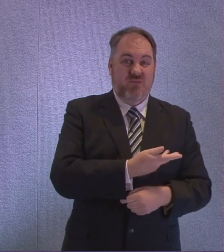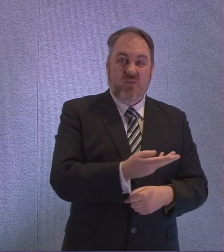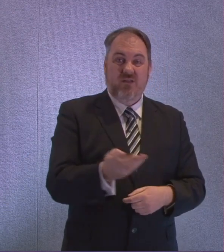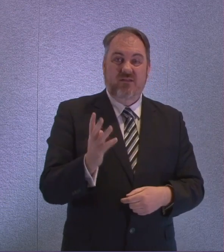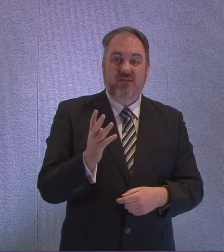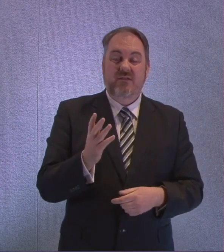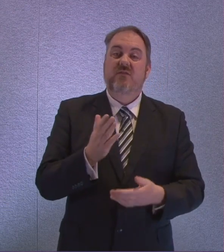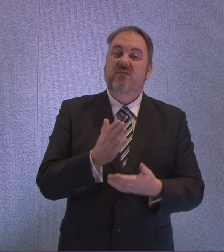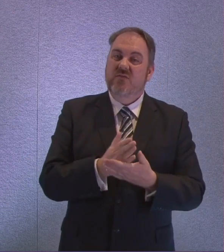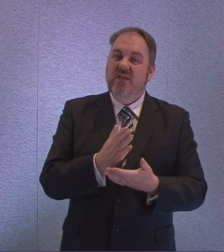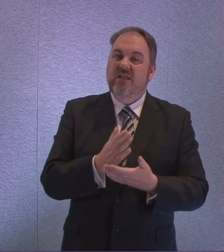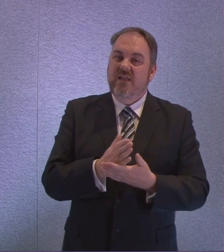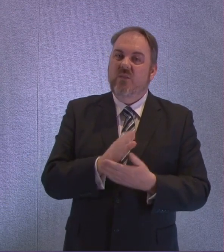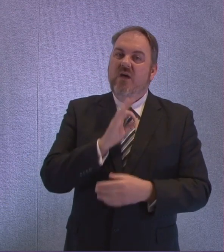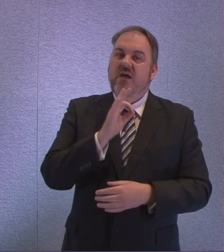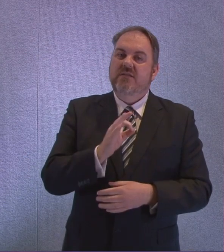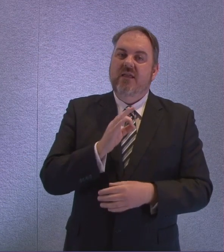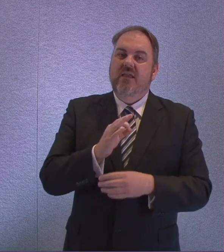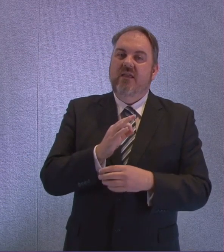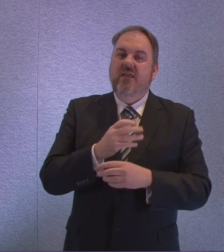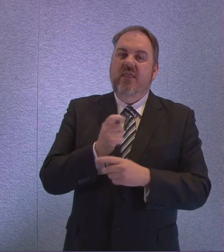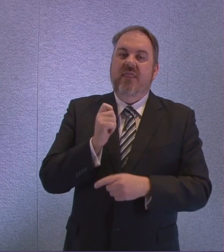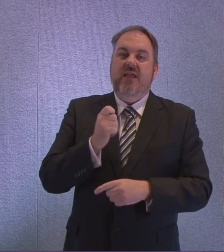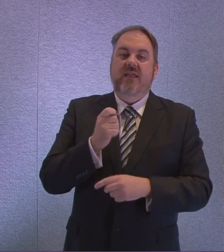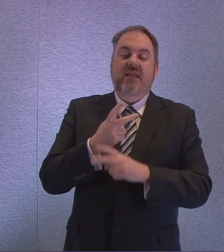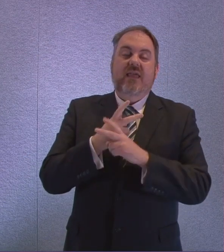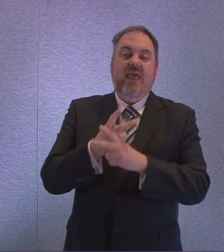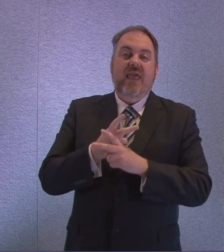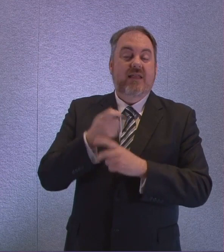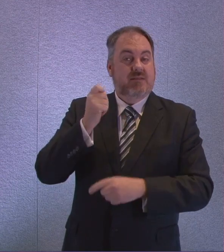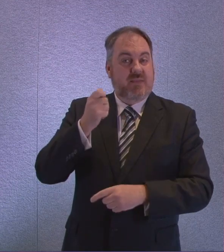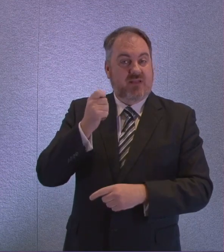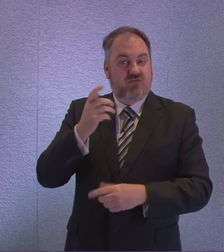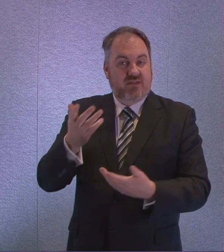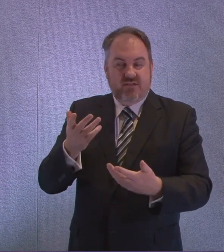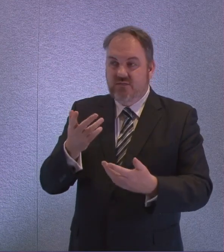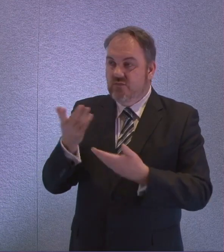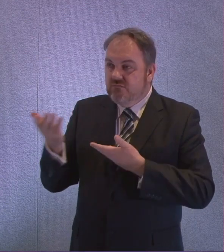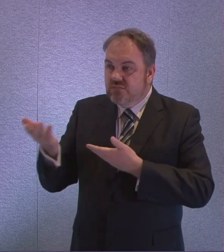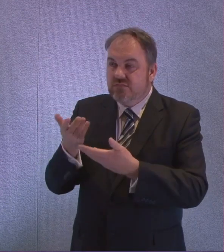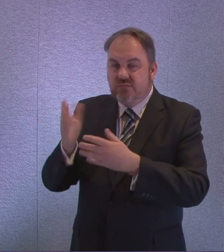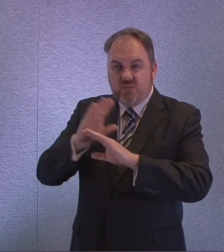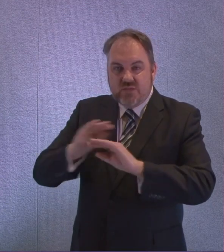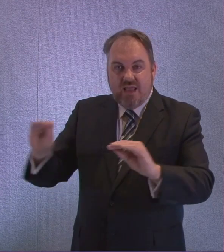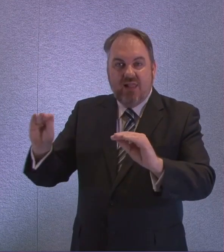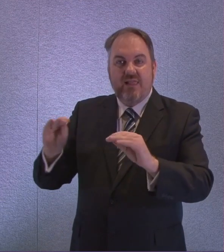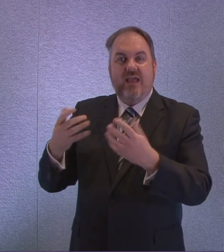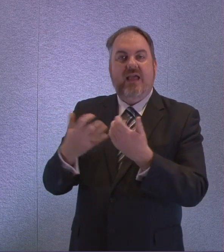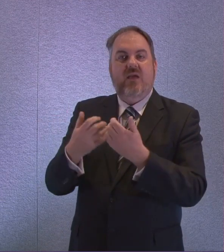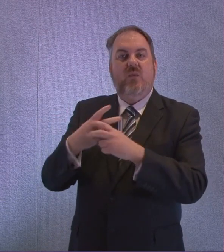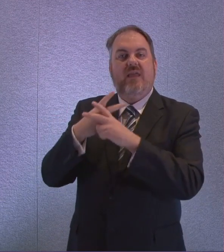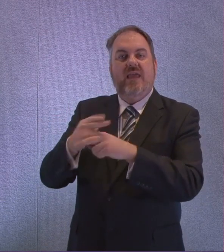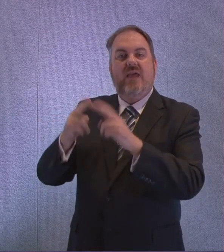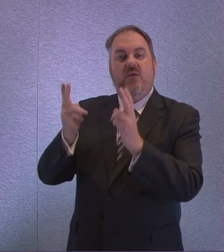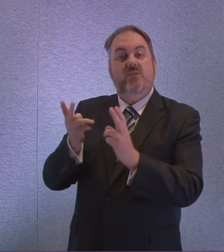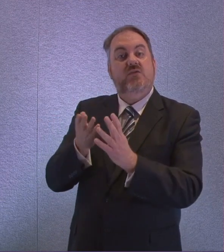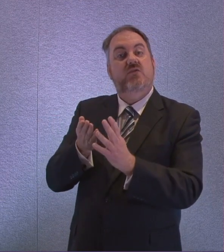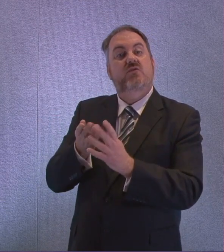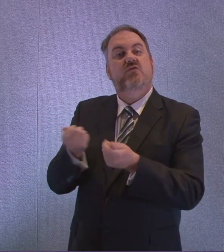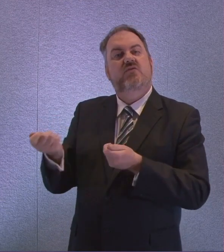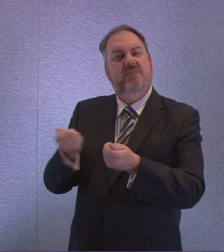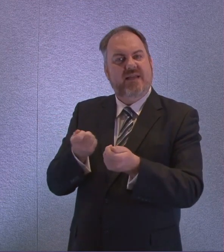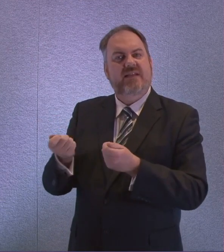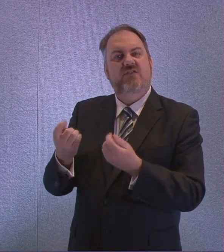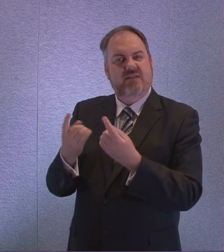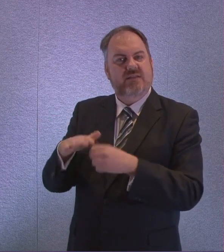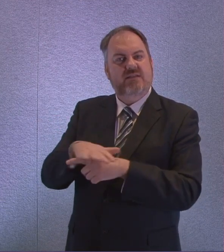are looking to the care inspector to have an ongoing supportive dialogue with care homes to help them manage through this crisis as well as they can